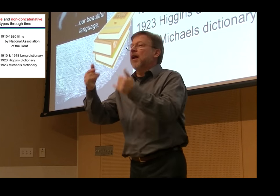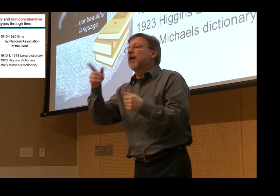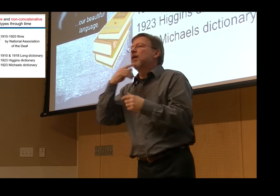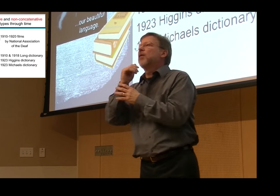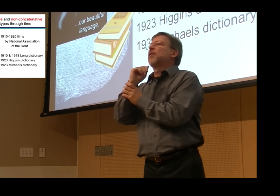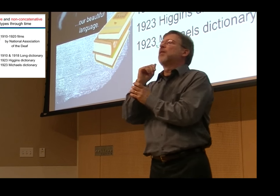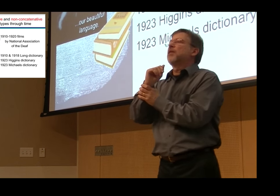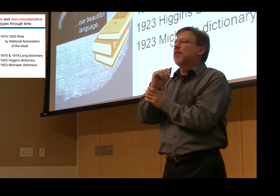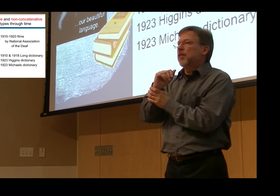tremendously.